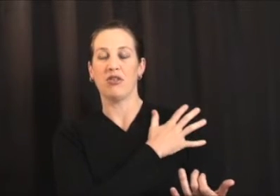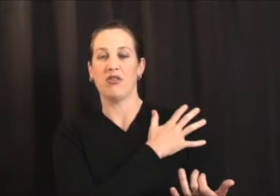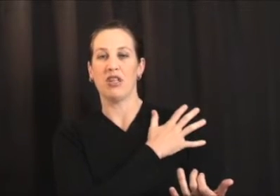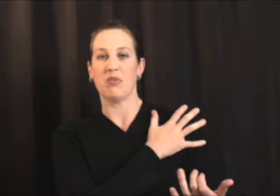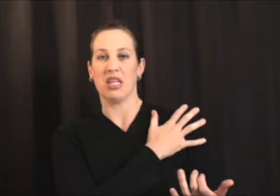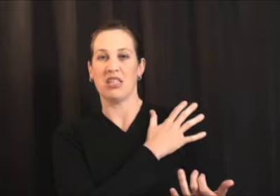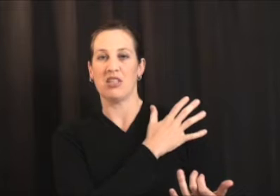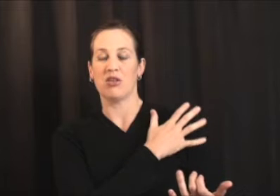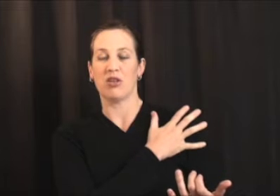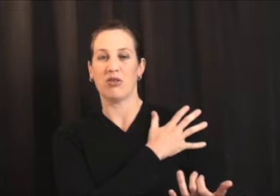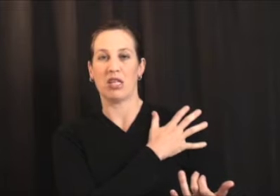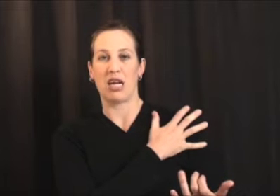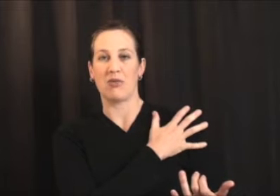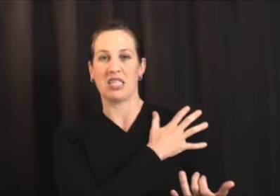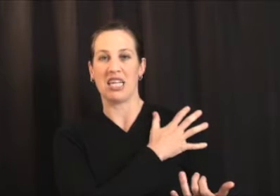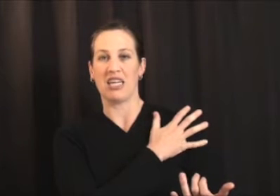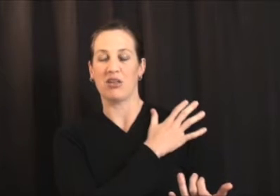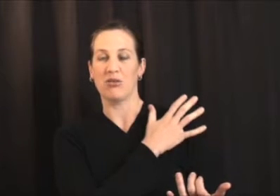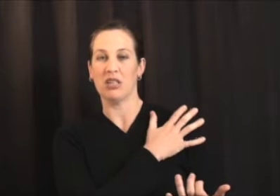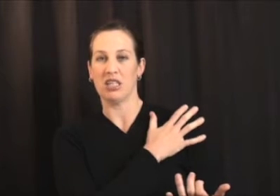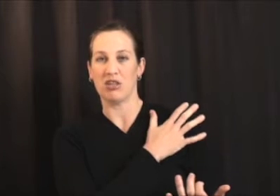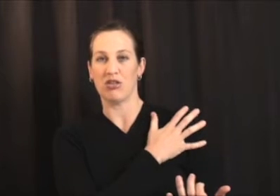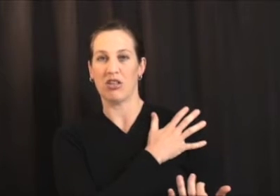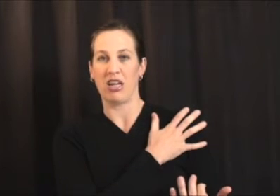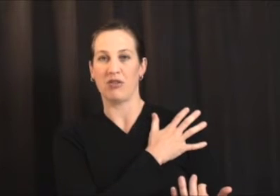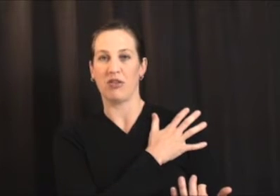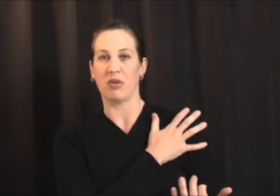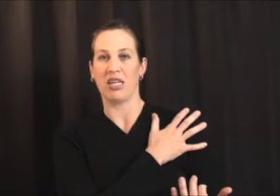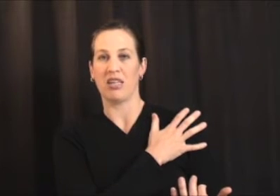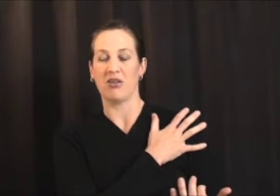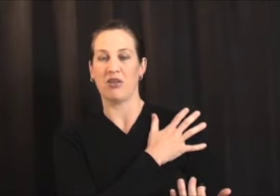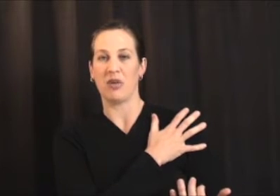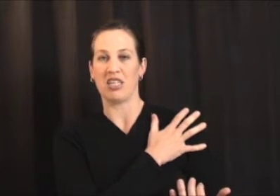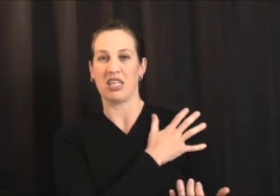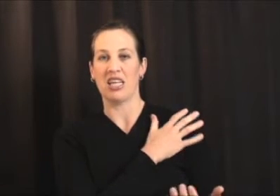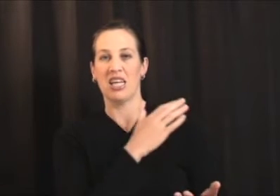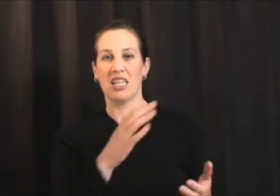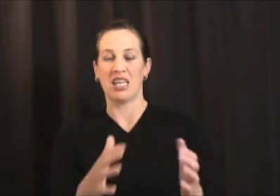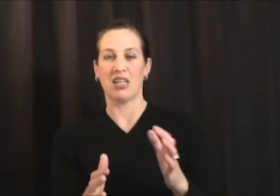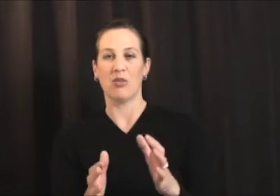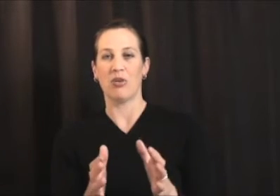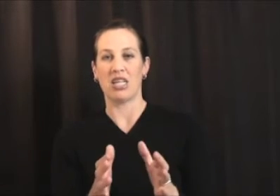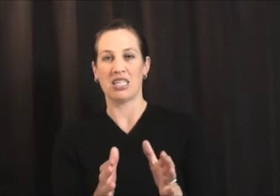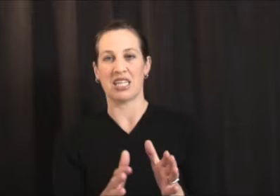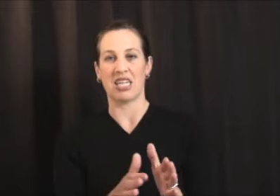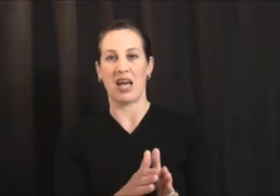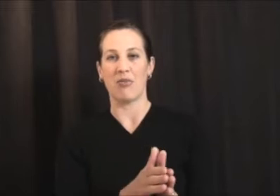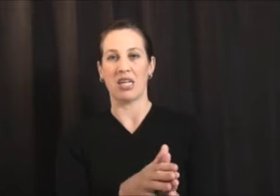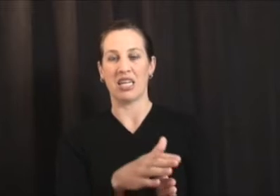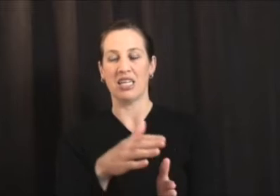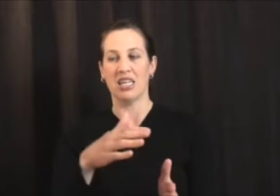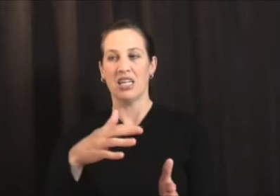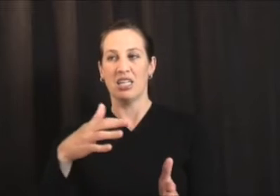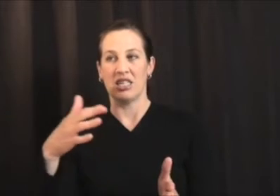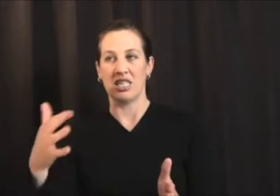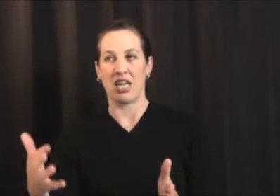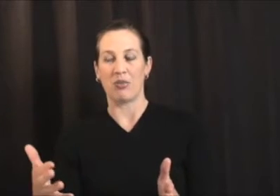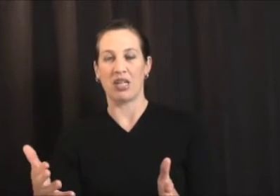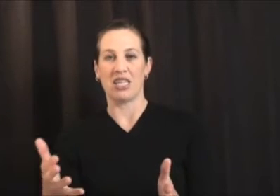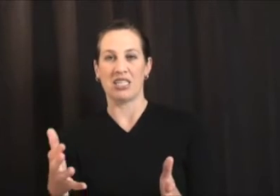15 minutes two or three times a day to really control that inflammation. The healing process cannot begin to take place